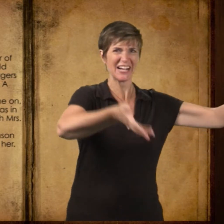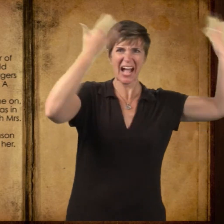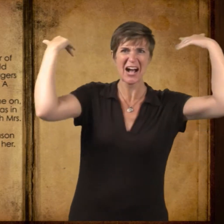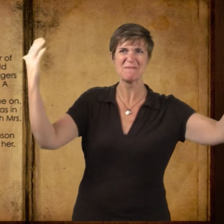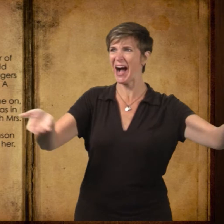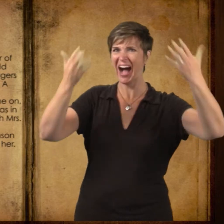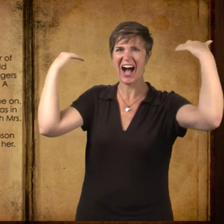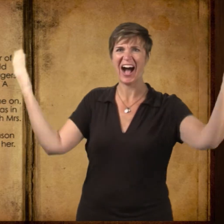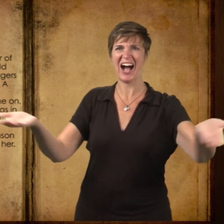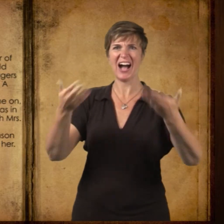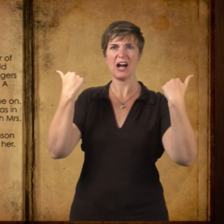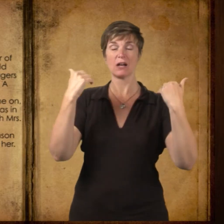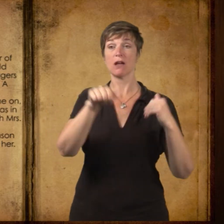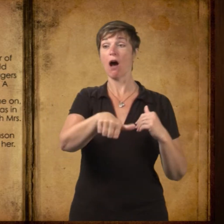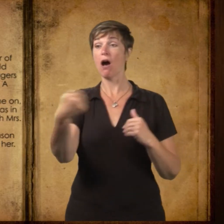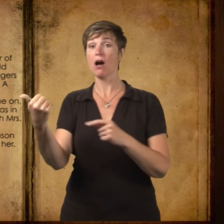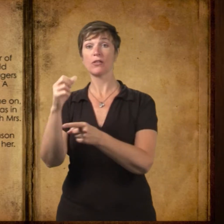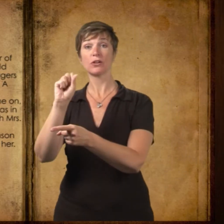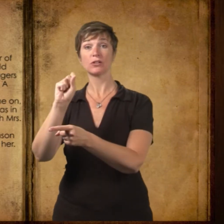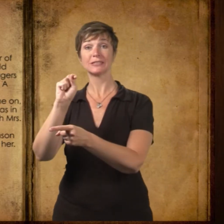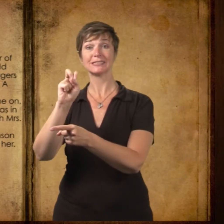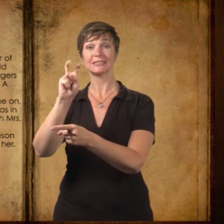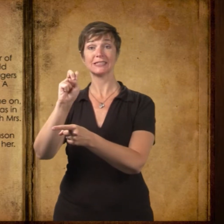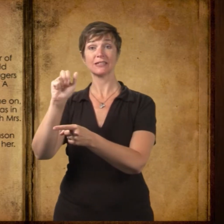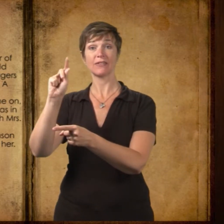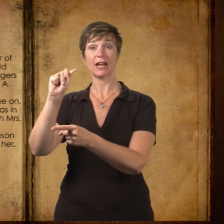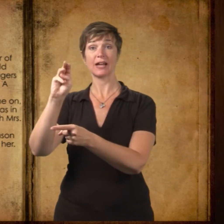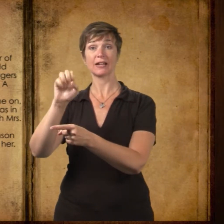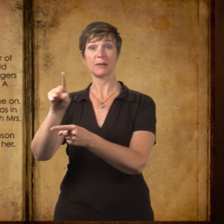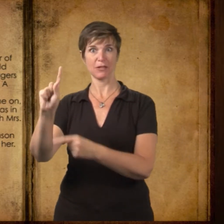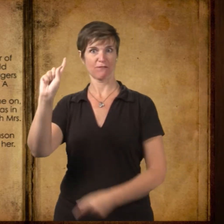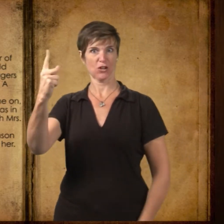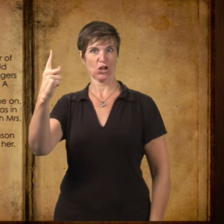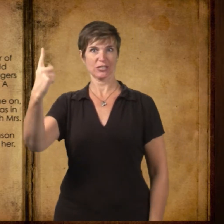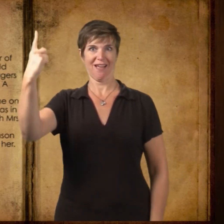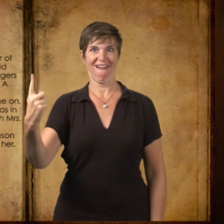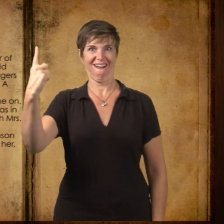Steve Adams was in the front of the crowd of villagers with Mrs. Graves beside him.